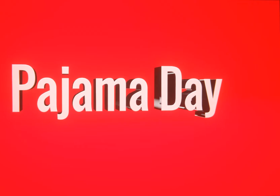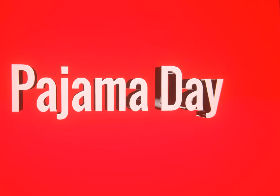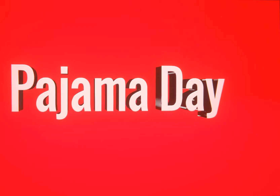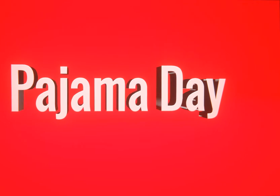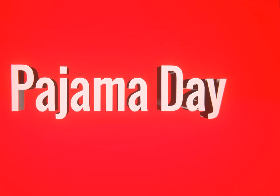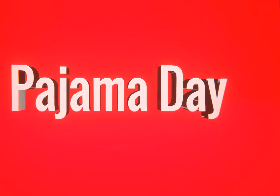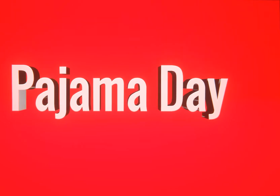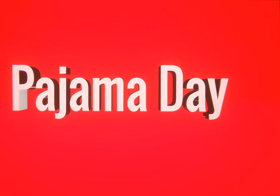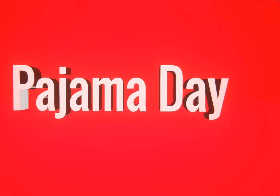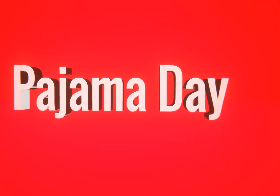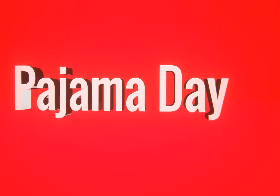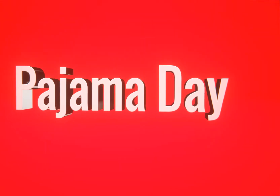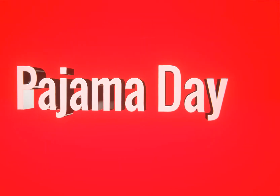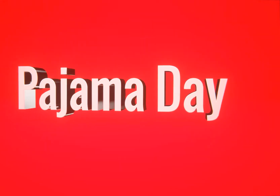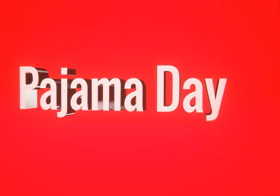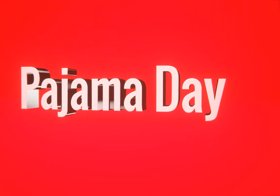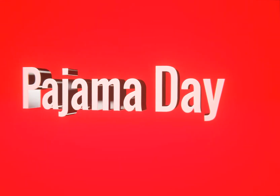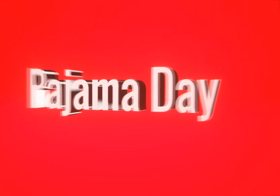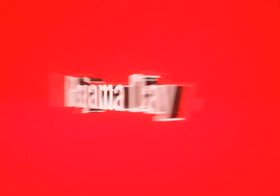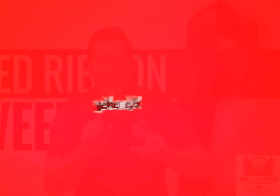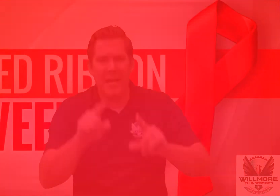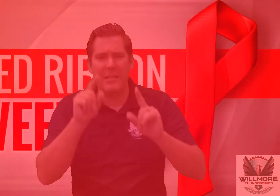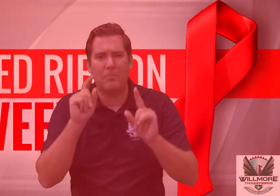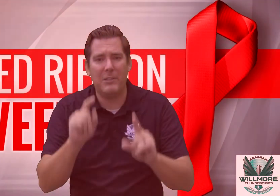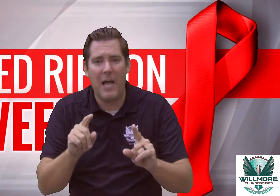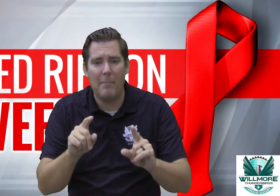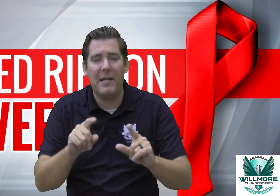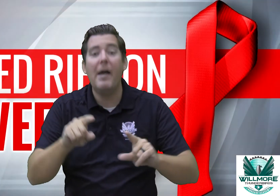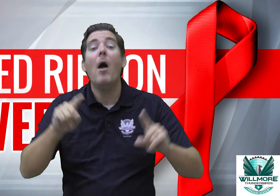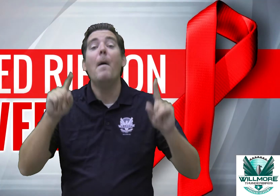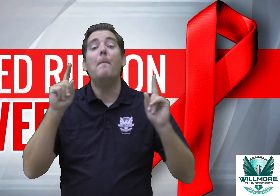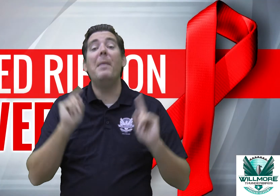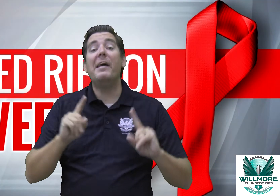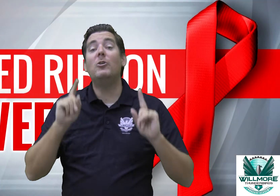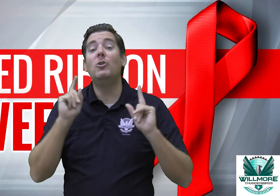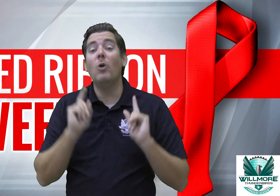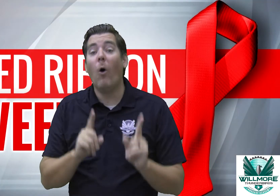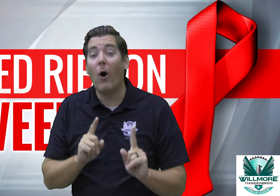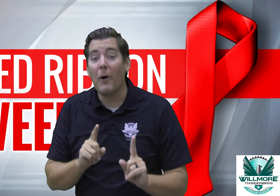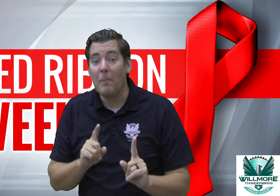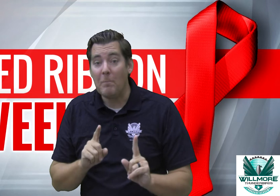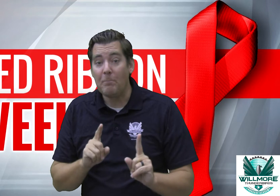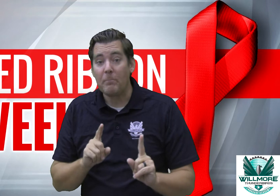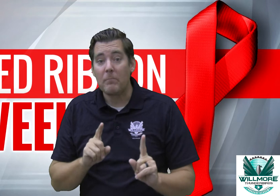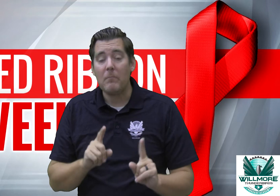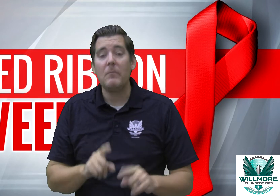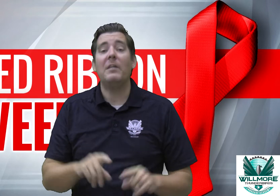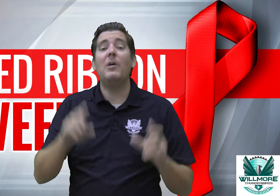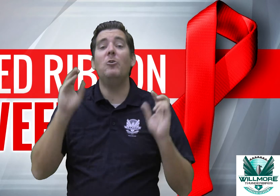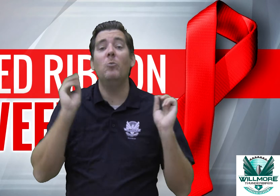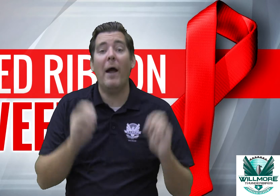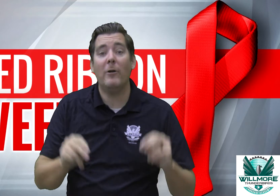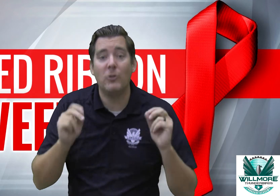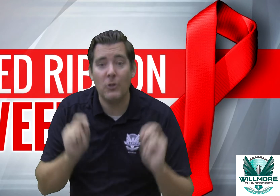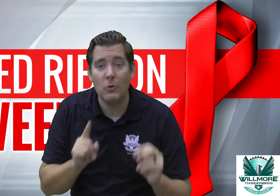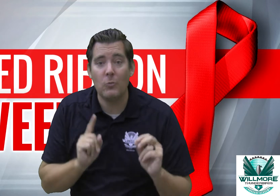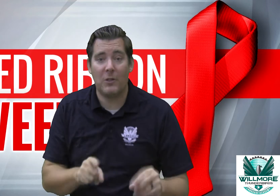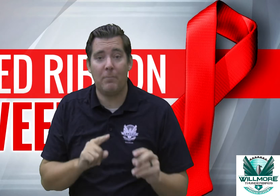going to be so much fun so so uh Wednesday is pajama day make sure that you wear shoes with your